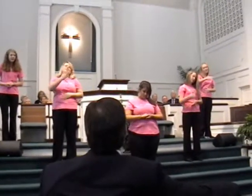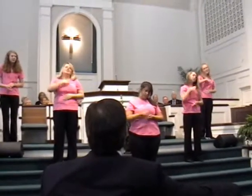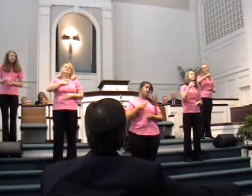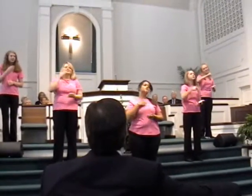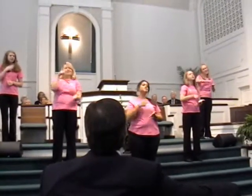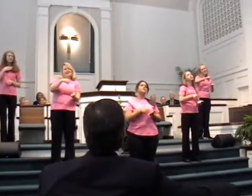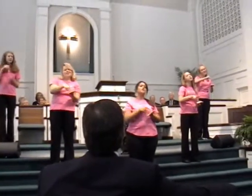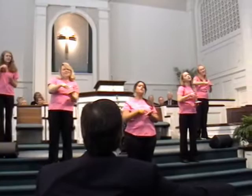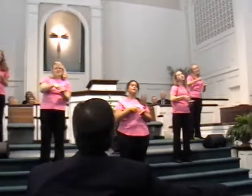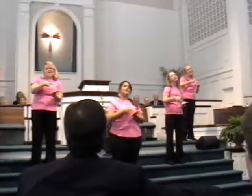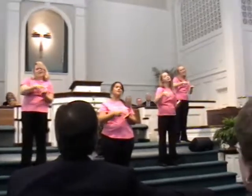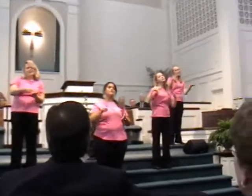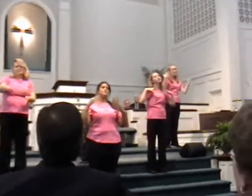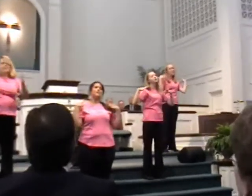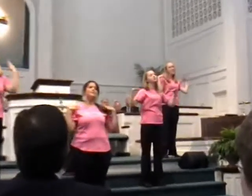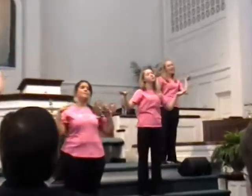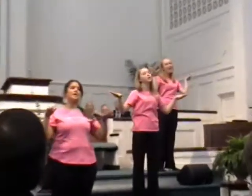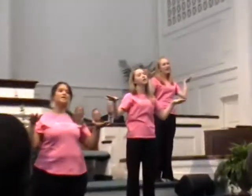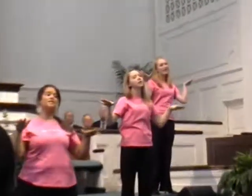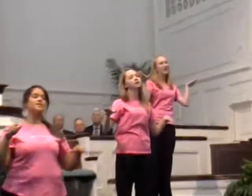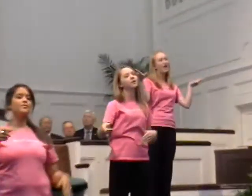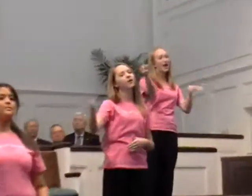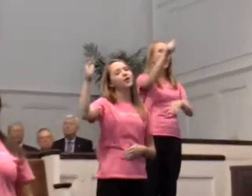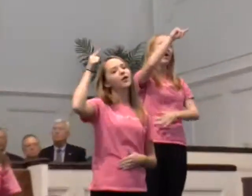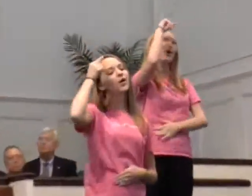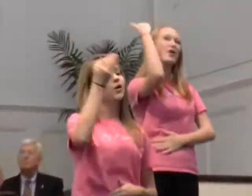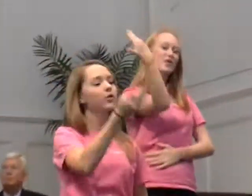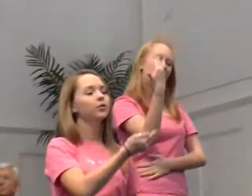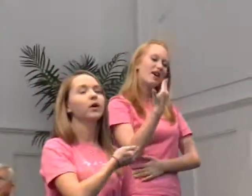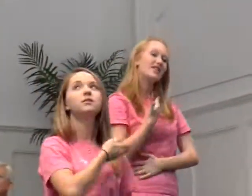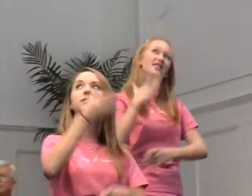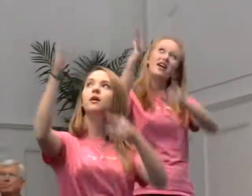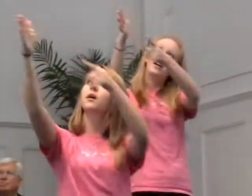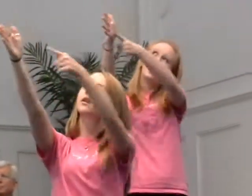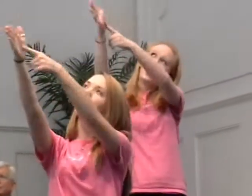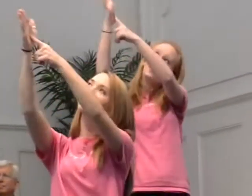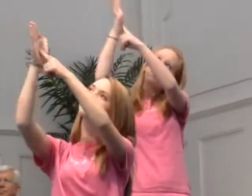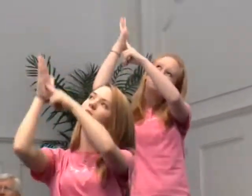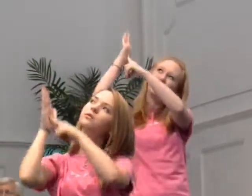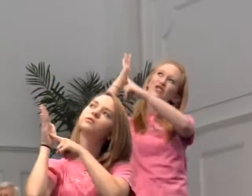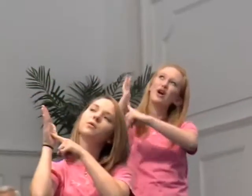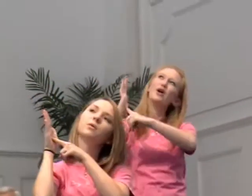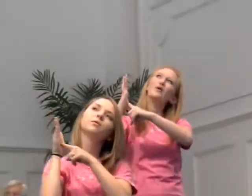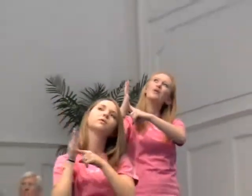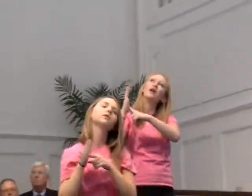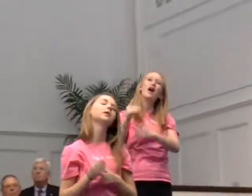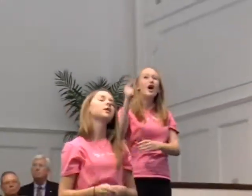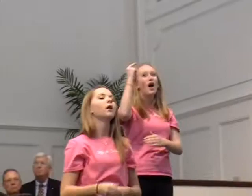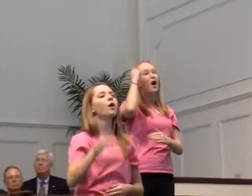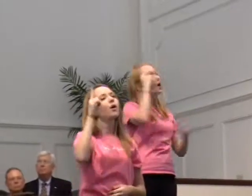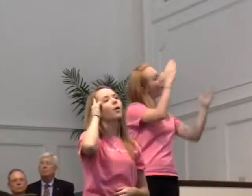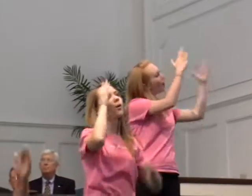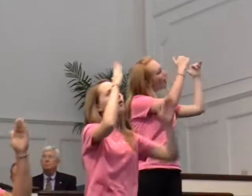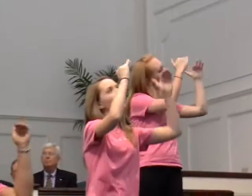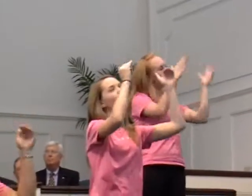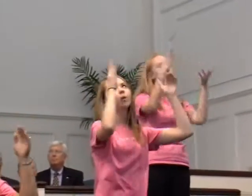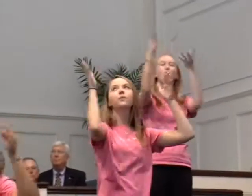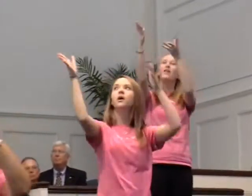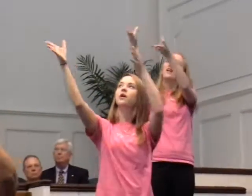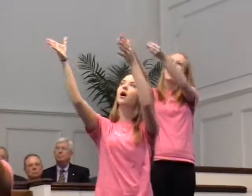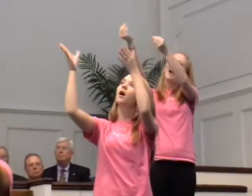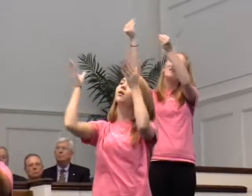There's a death that has been paid, a grace that I've been shown A